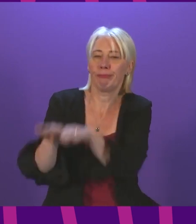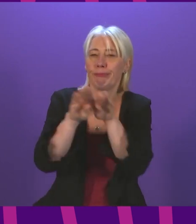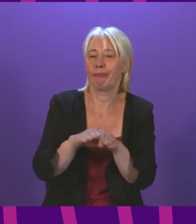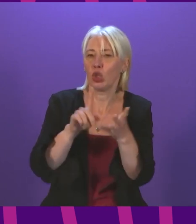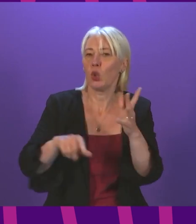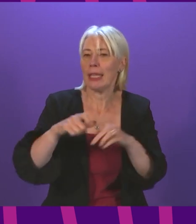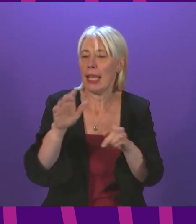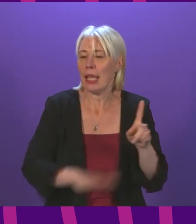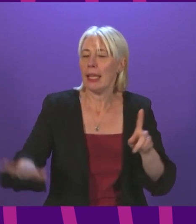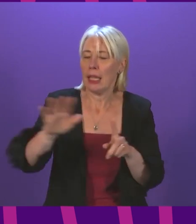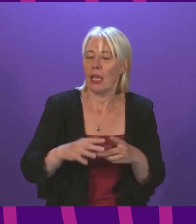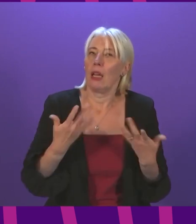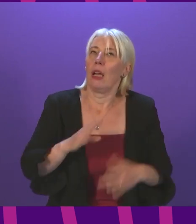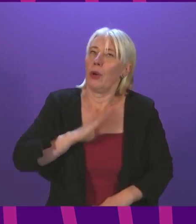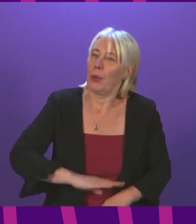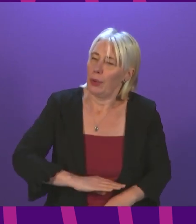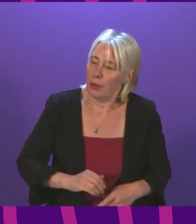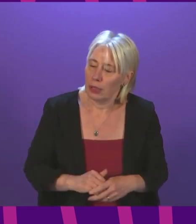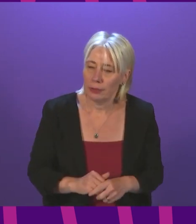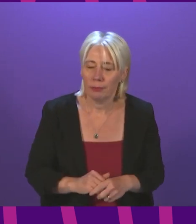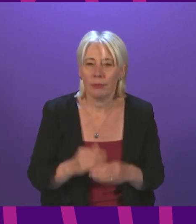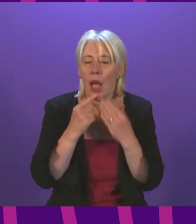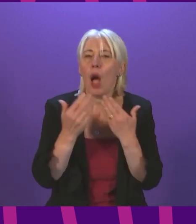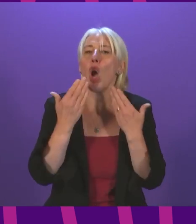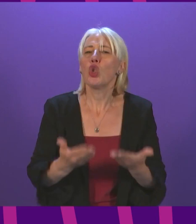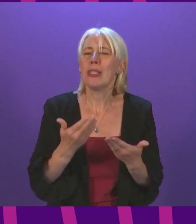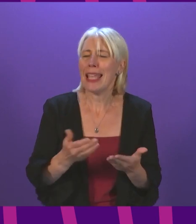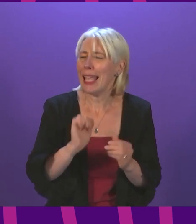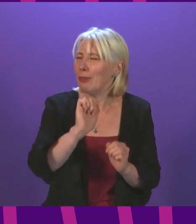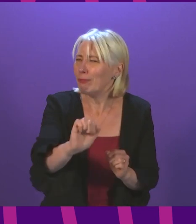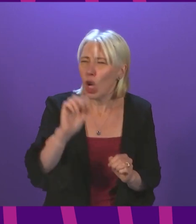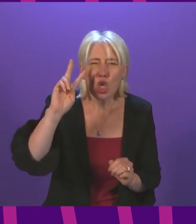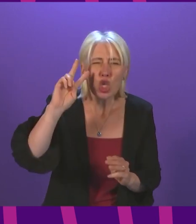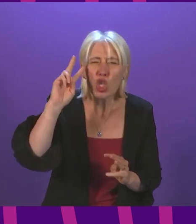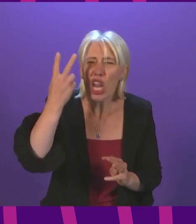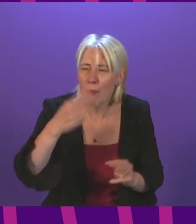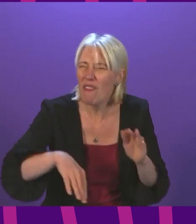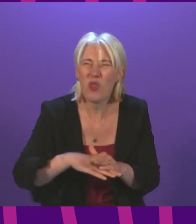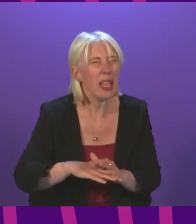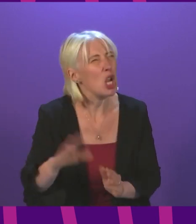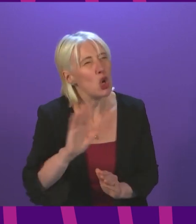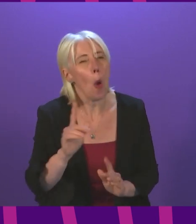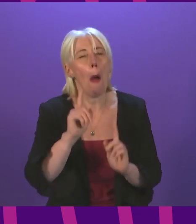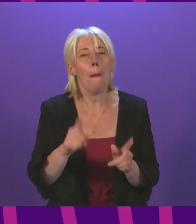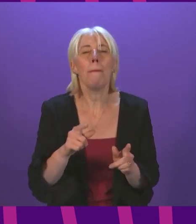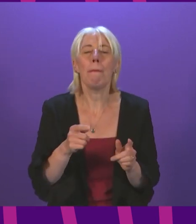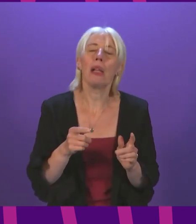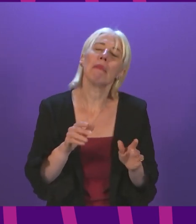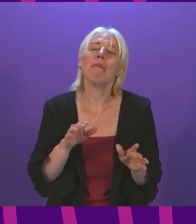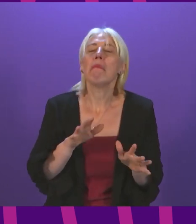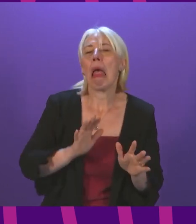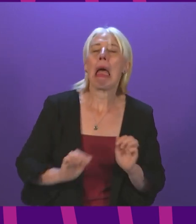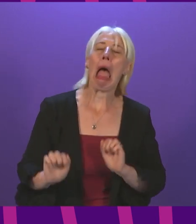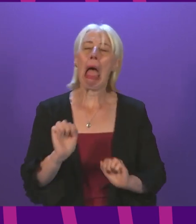this. Today, Presiding Officer, we don't quite have another U-turn, but the First Minister is clearly conceding that her vaccine passport